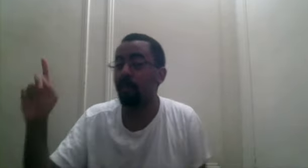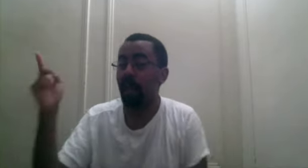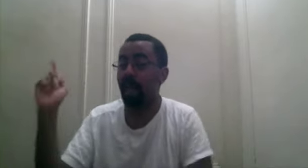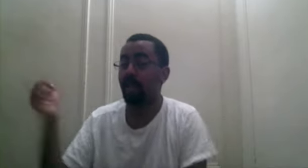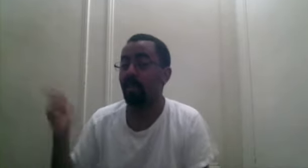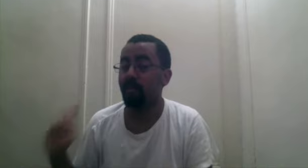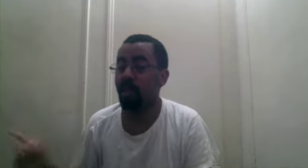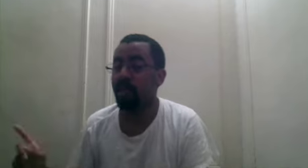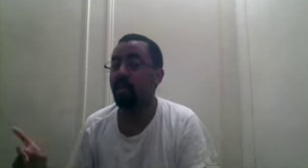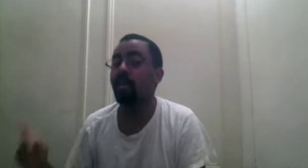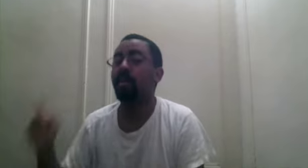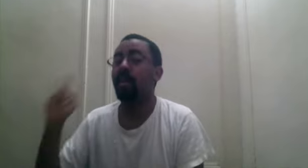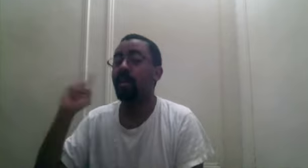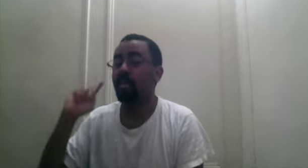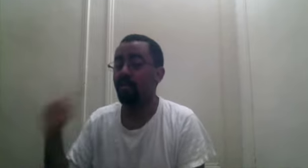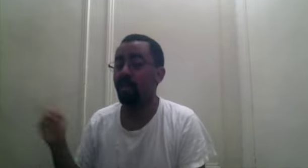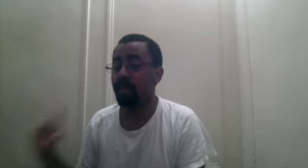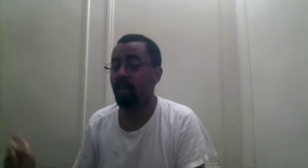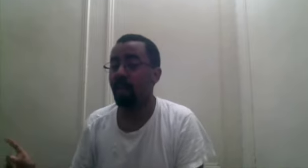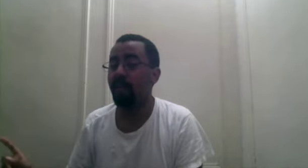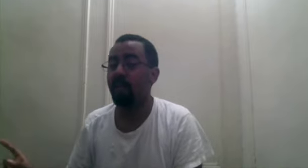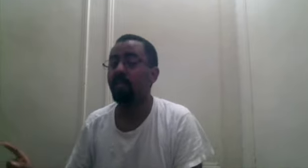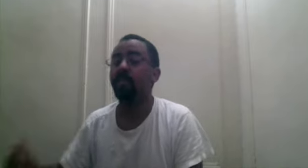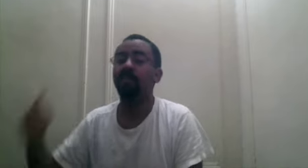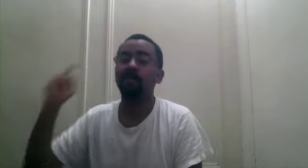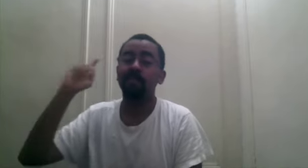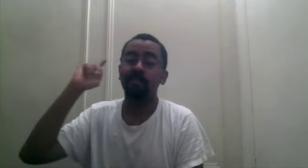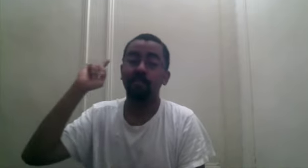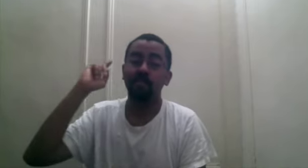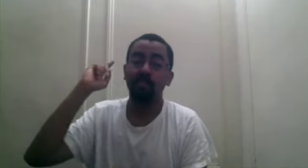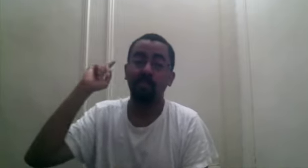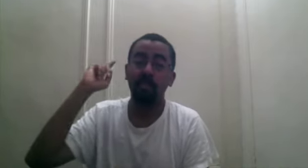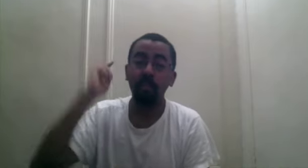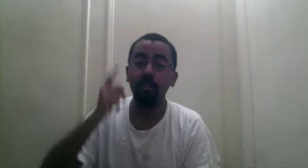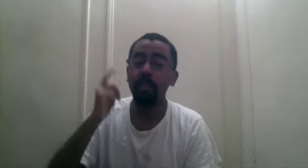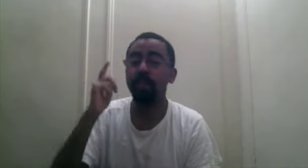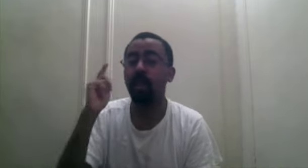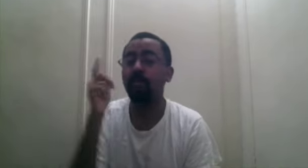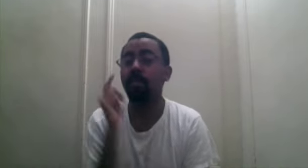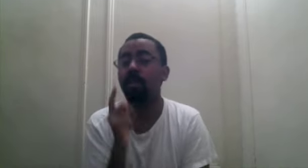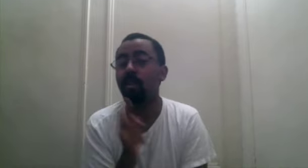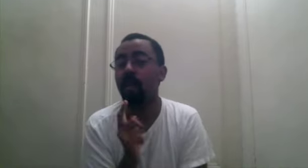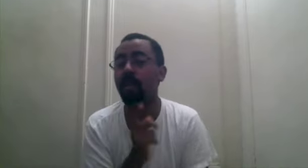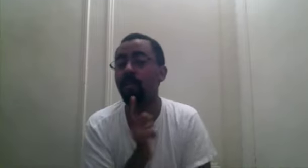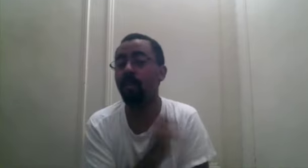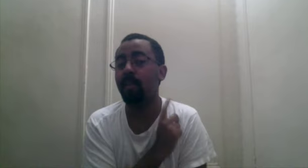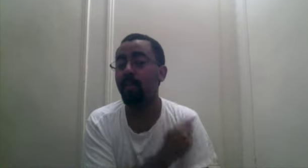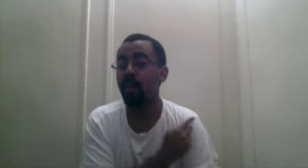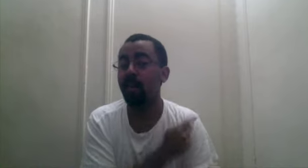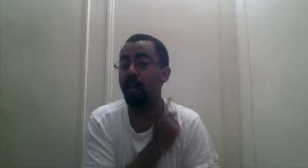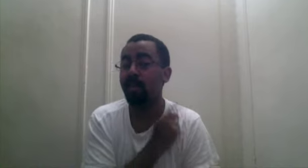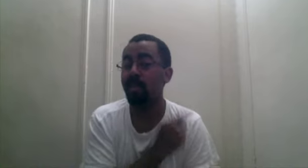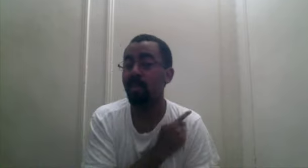bodied Dolphamingo and destroyed the Smile Factory. Luffy's probably going to go after Big Mom after this.